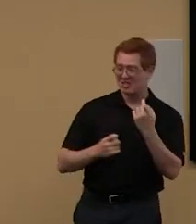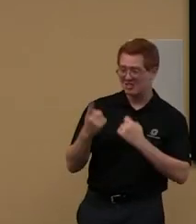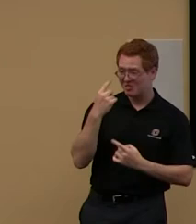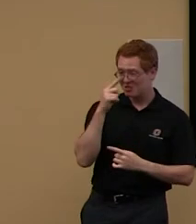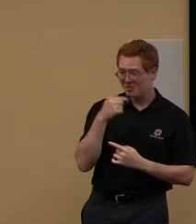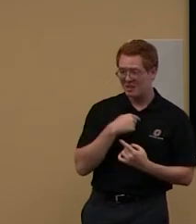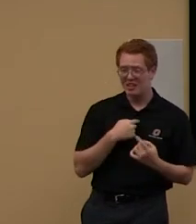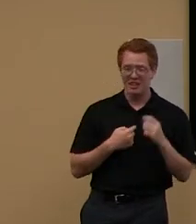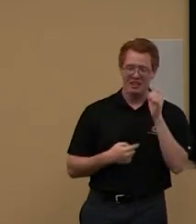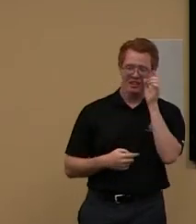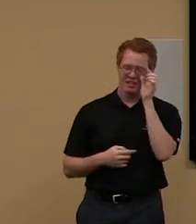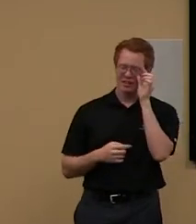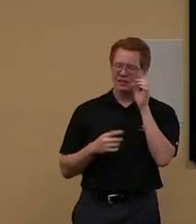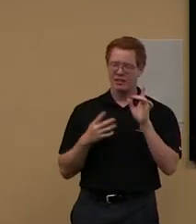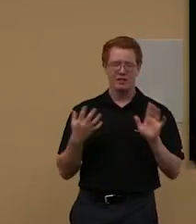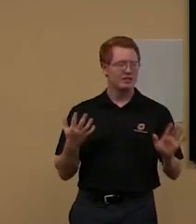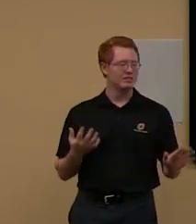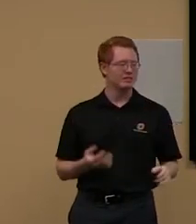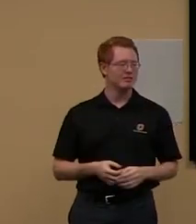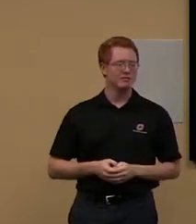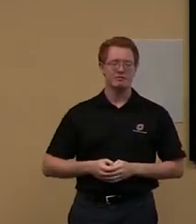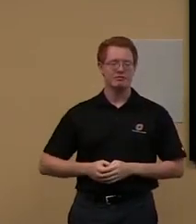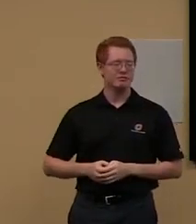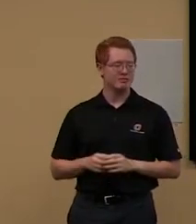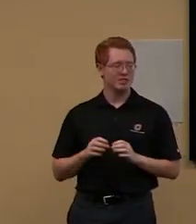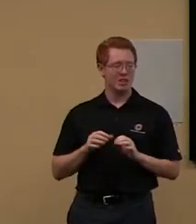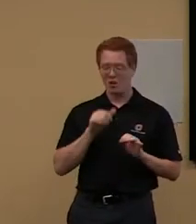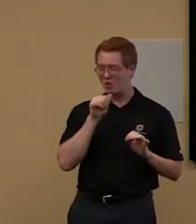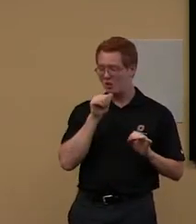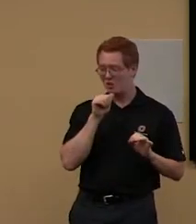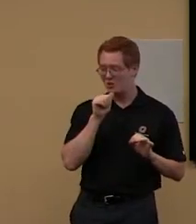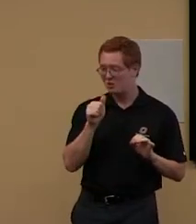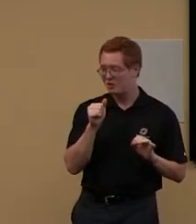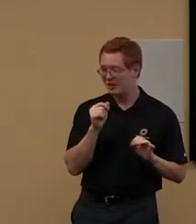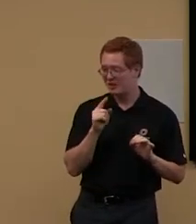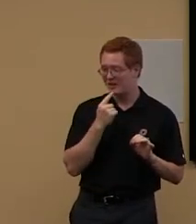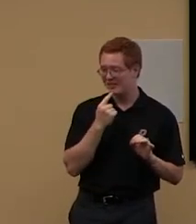spoken about? or not spoken about.